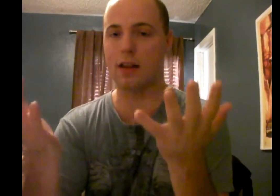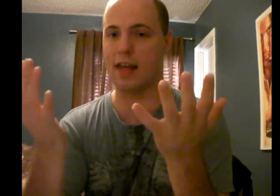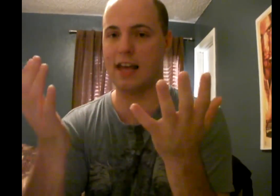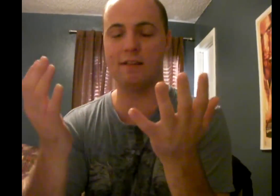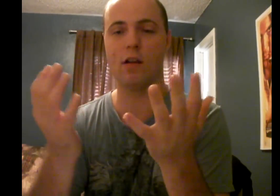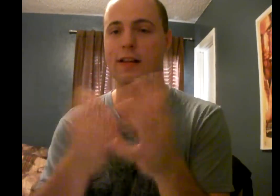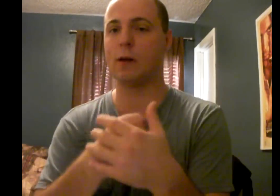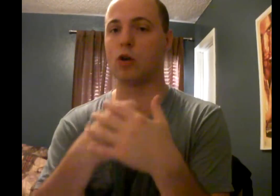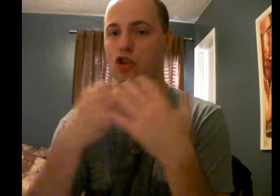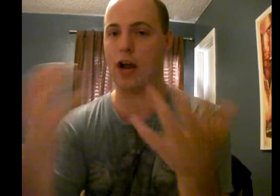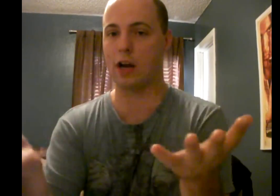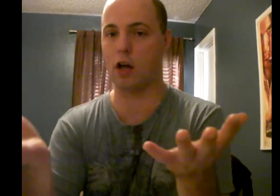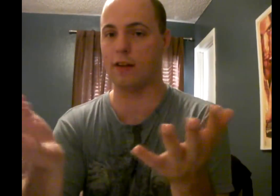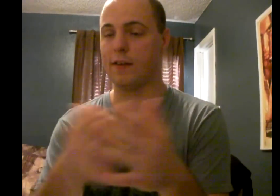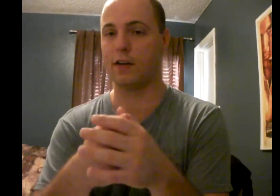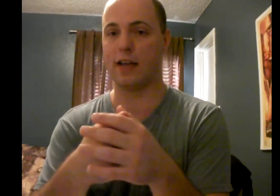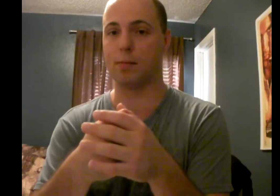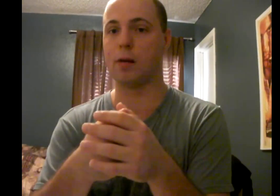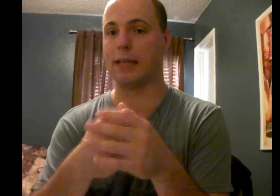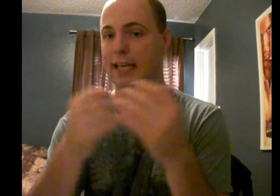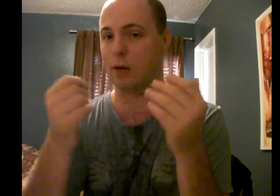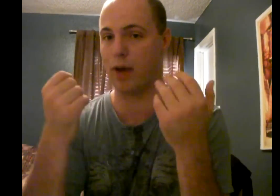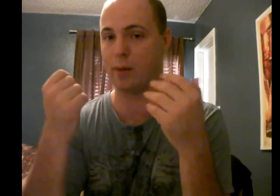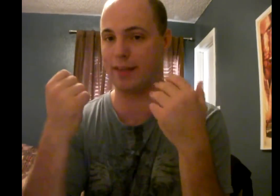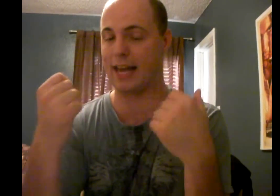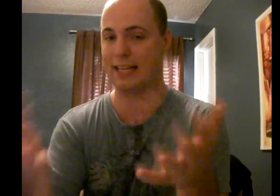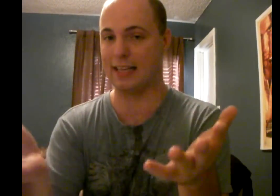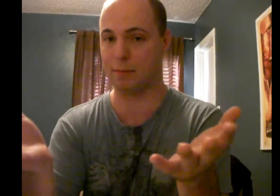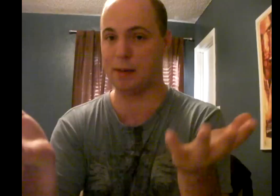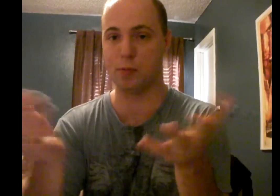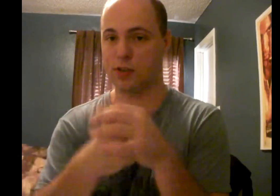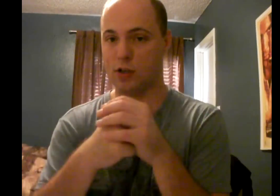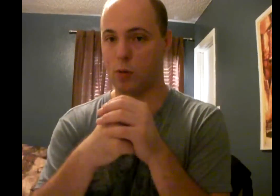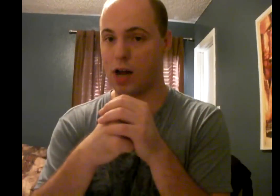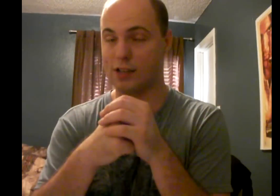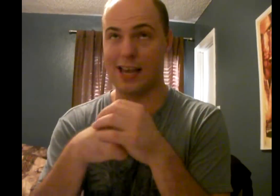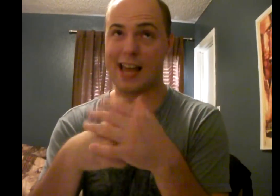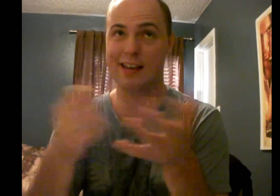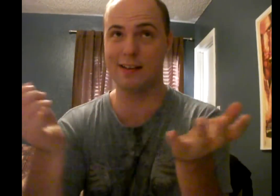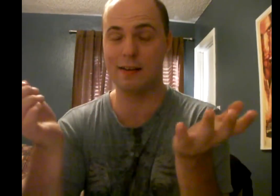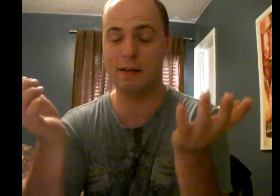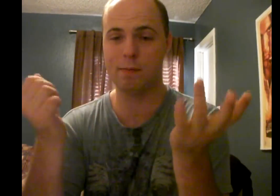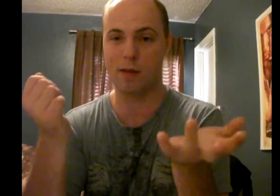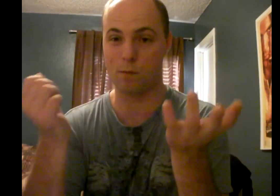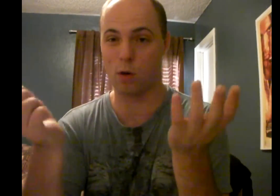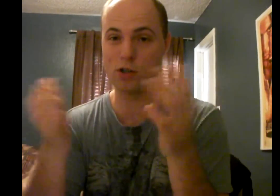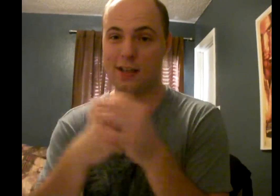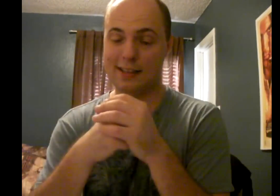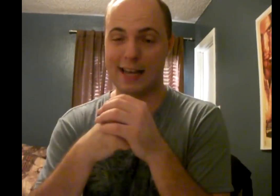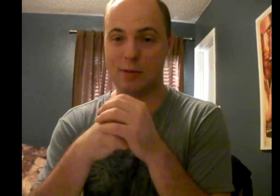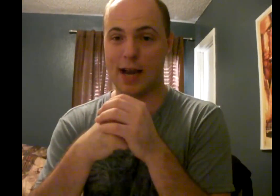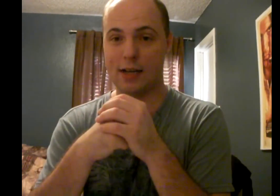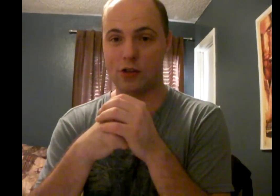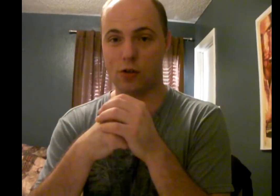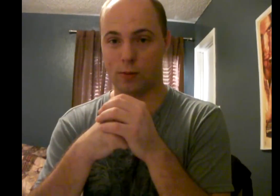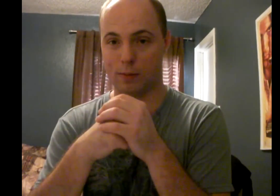none of that. It felt like they weren't trying at all. They figured they could probably get away with anything and people would still watch it. And, unfortunately, that was kind of true.